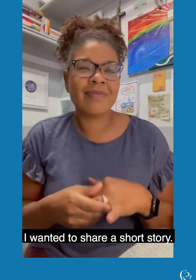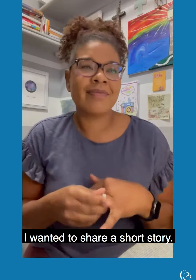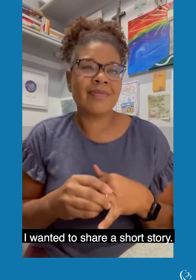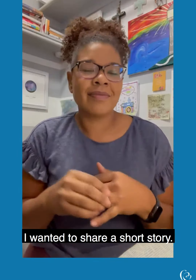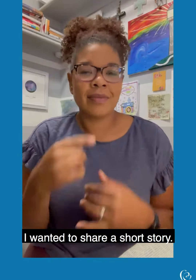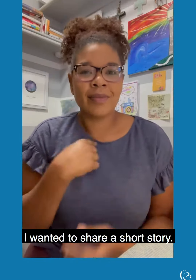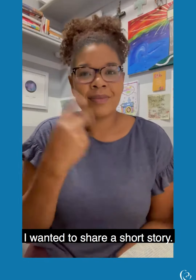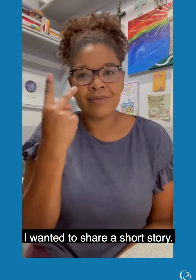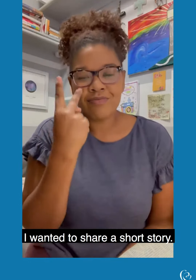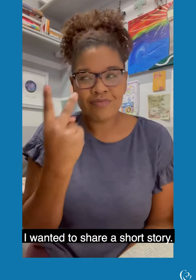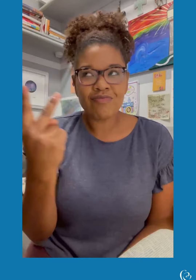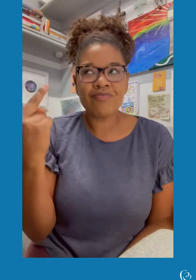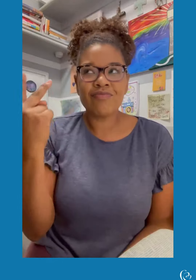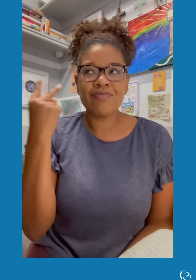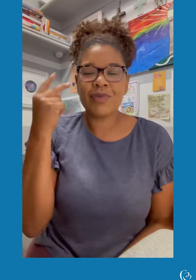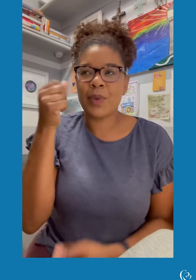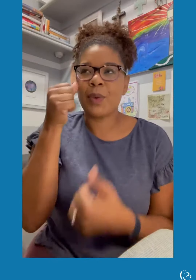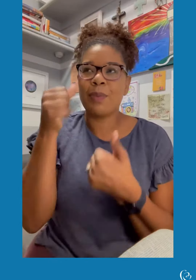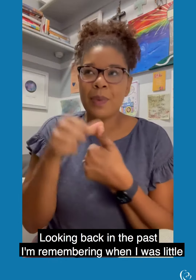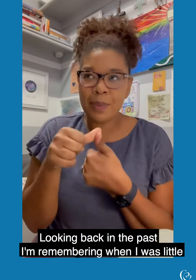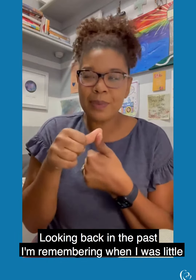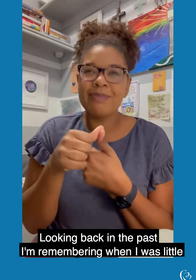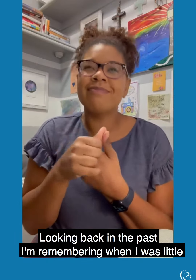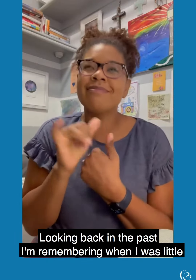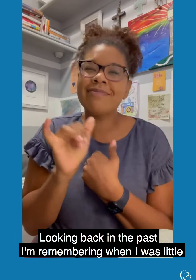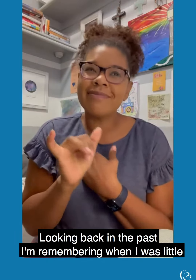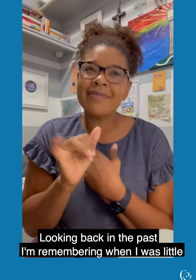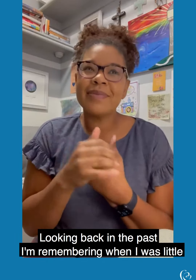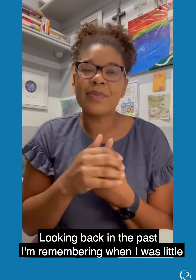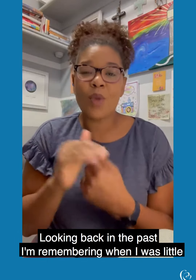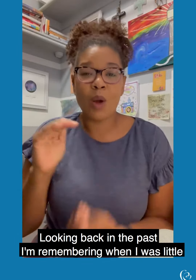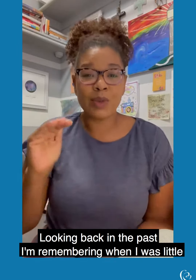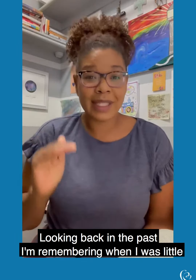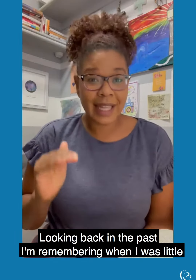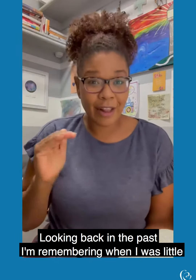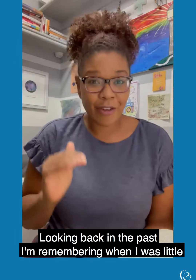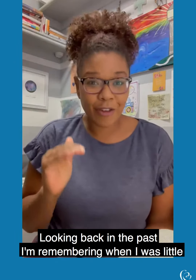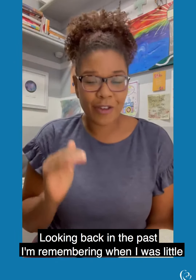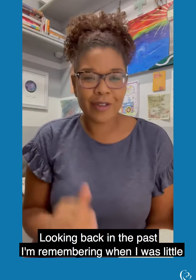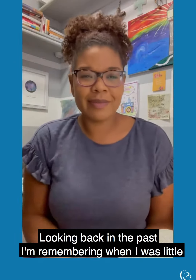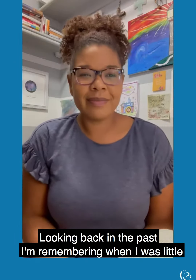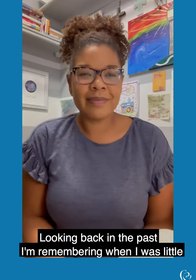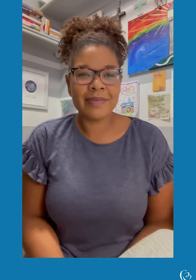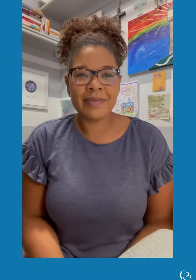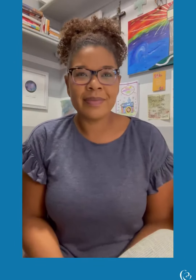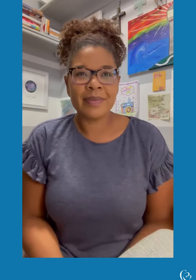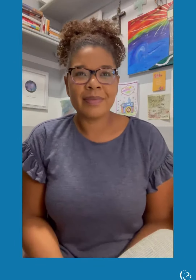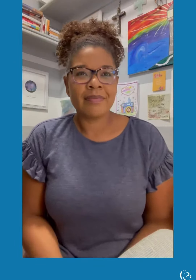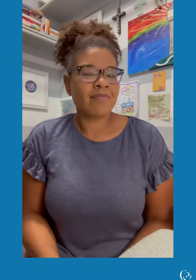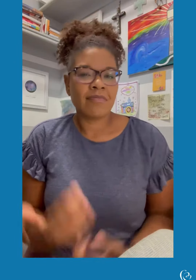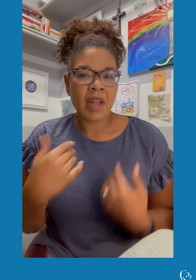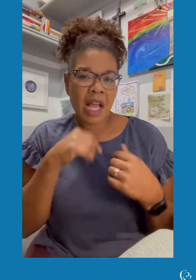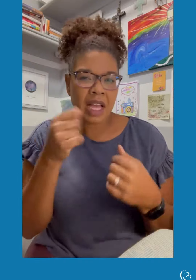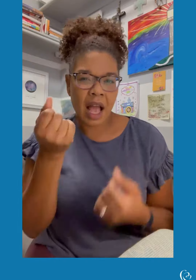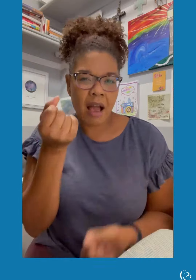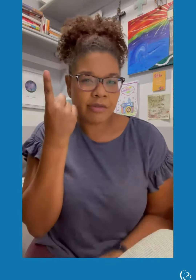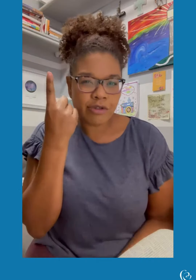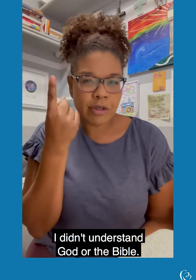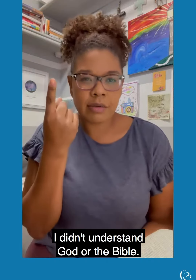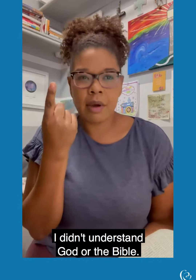story. Looking back in the past, I'm remembering when I was little, I didn't